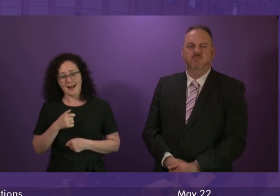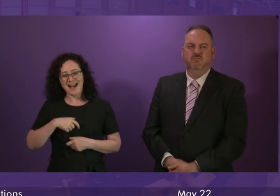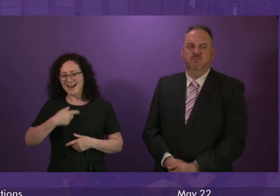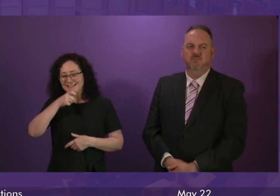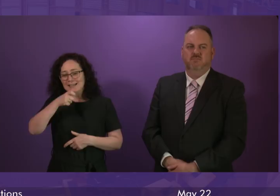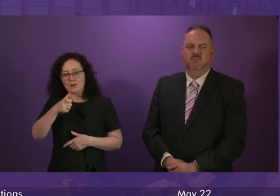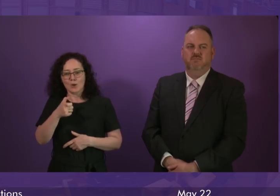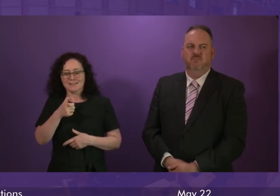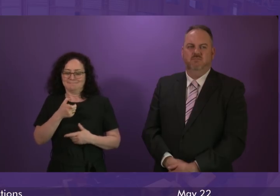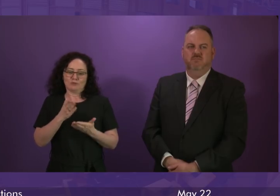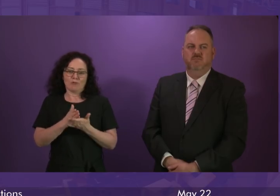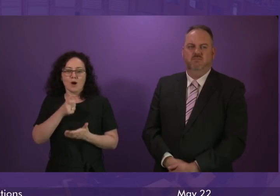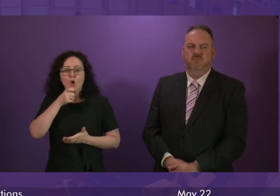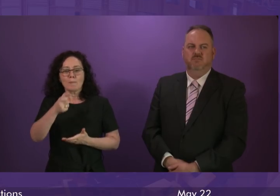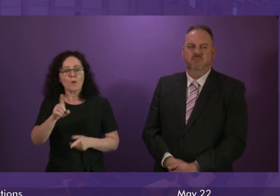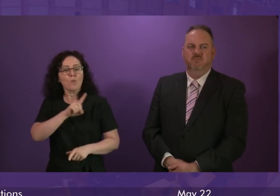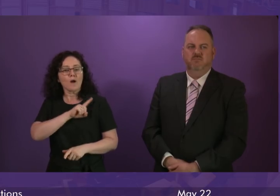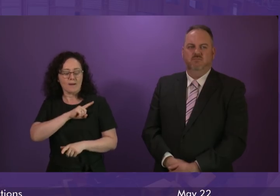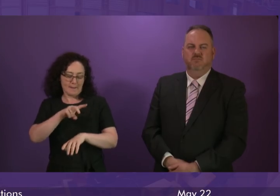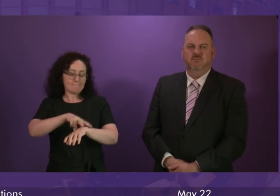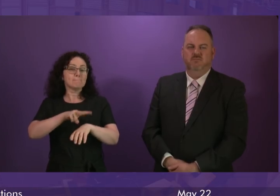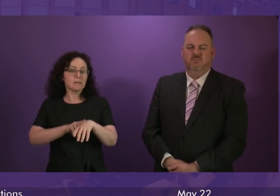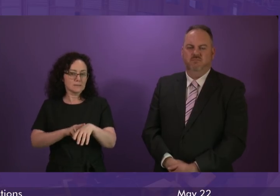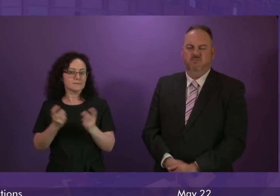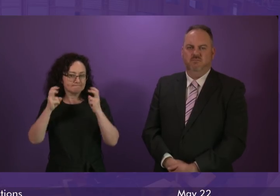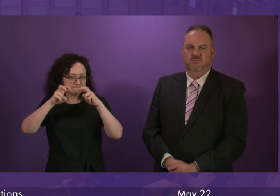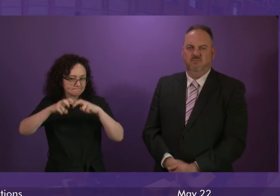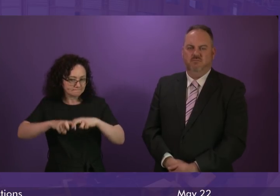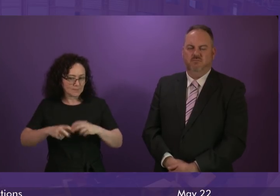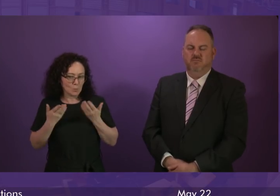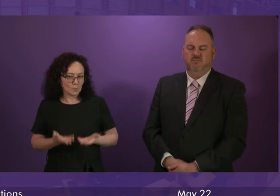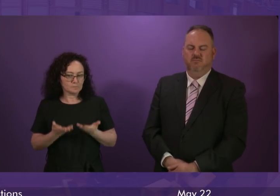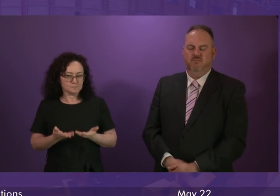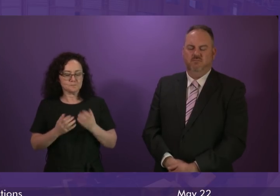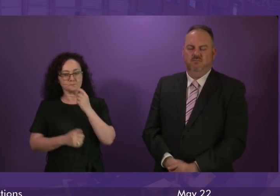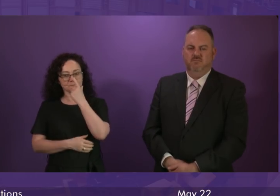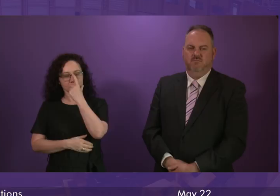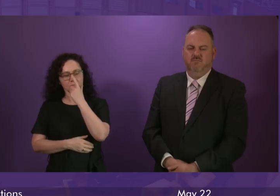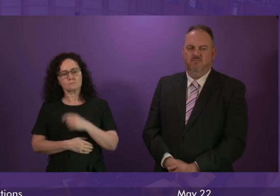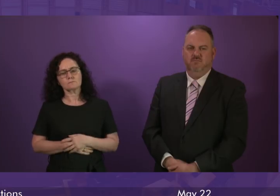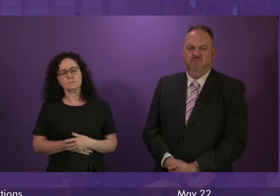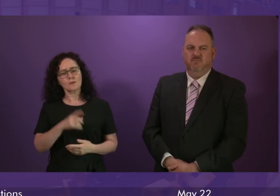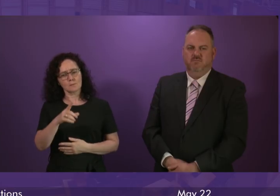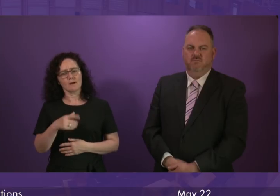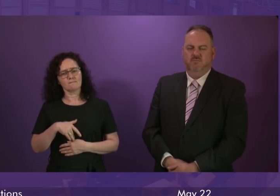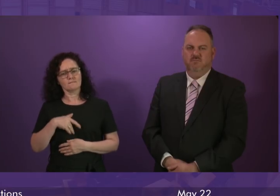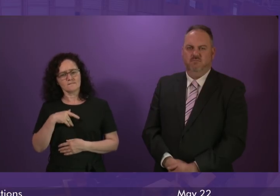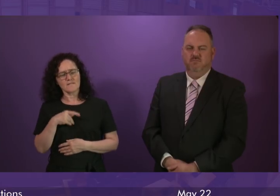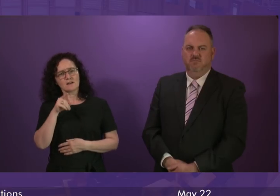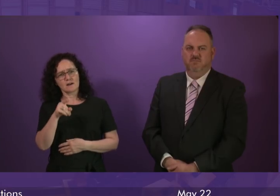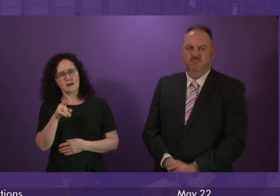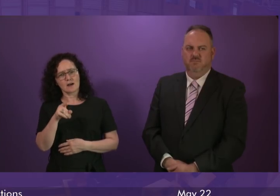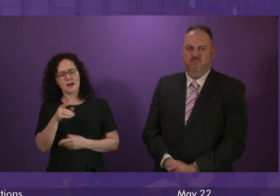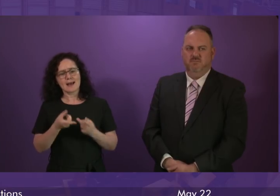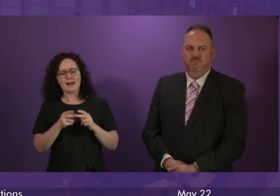comment further on the specific incident because it is of course a matter for police investigation. But I do think attacks on